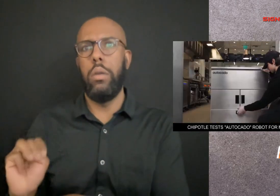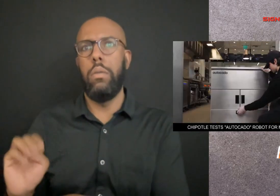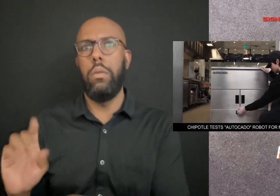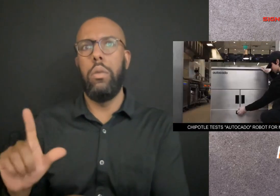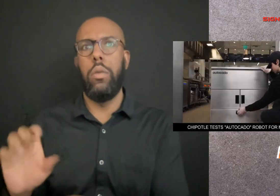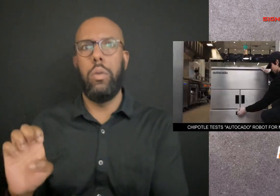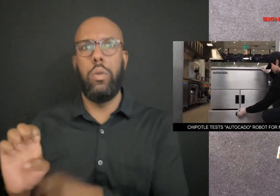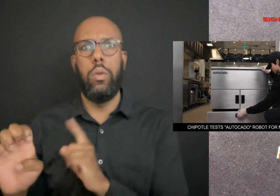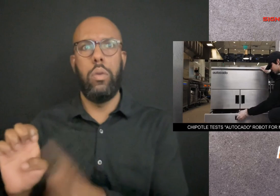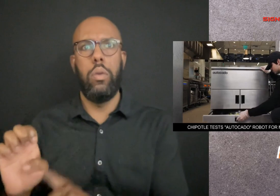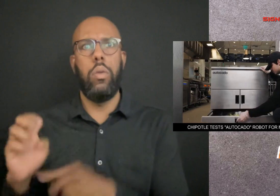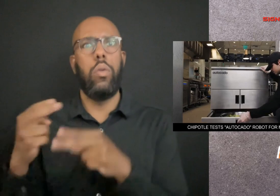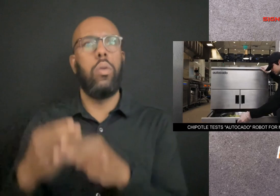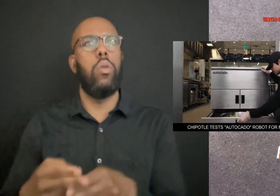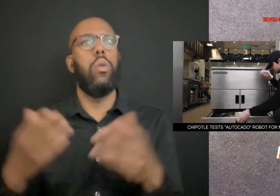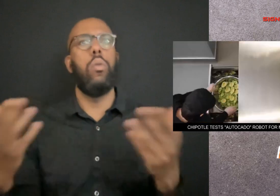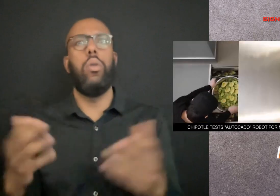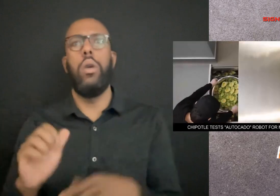It's called the autocaddo.